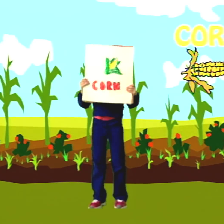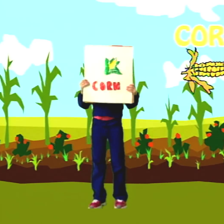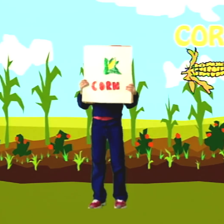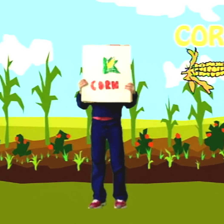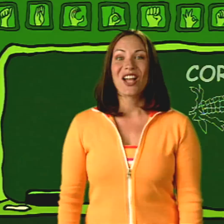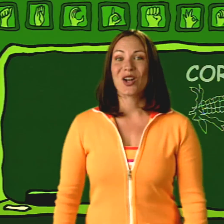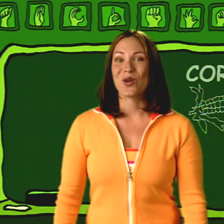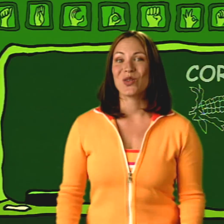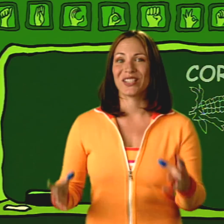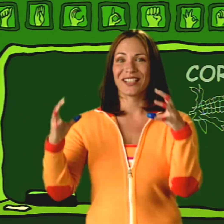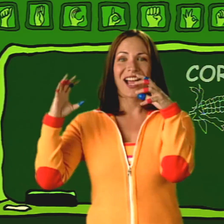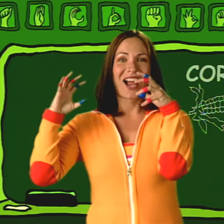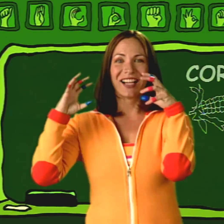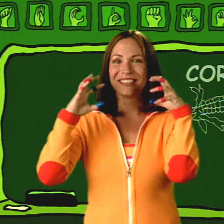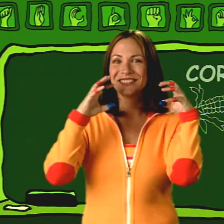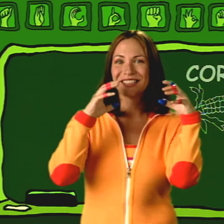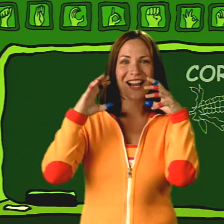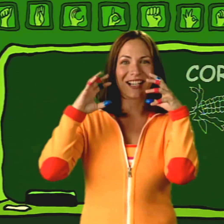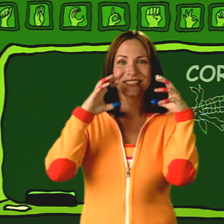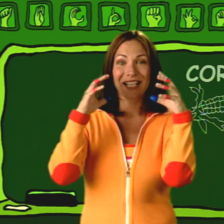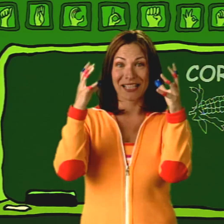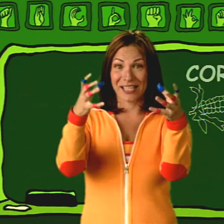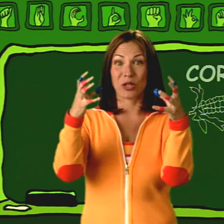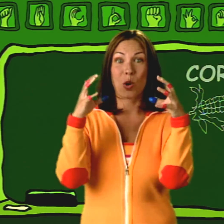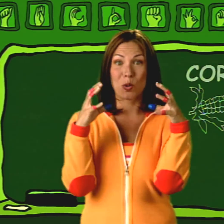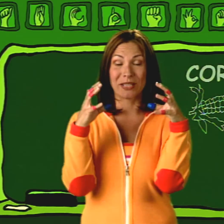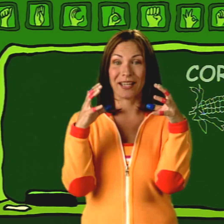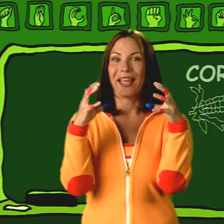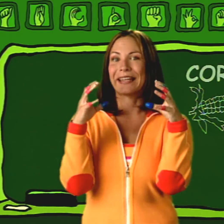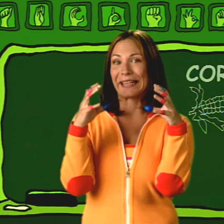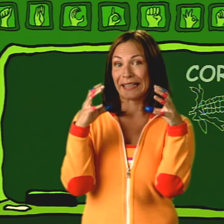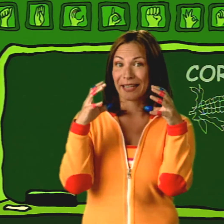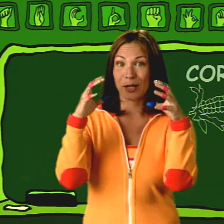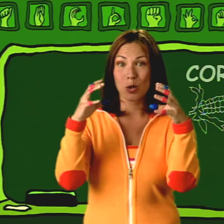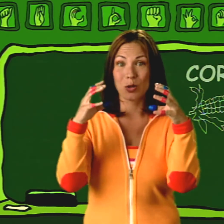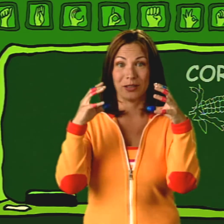Corn. Corn. It's like you're holding and eating corn.